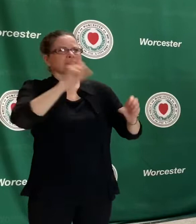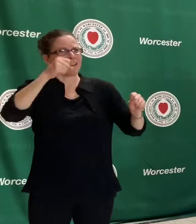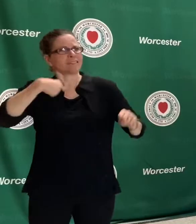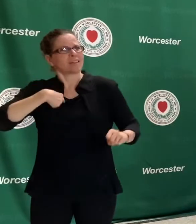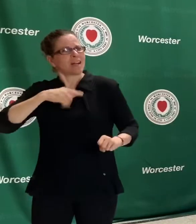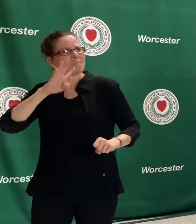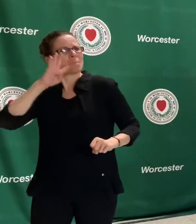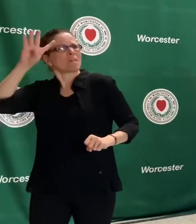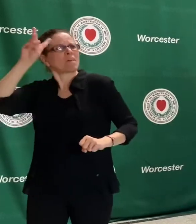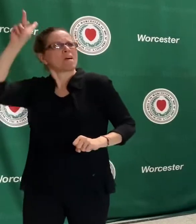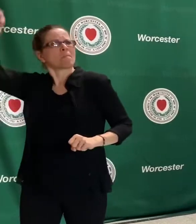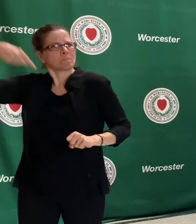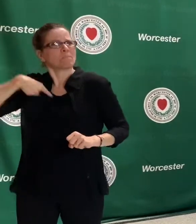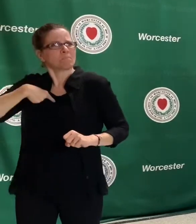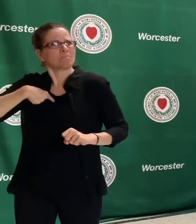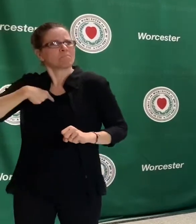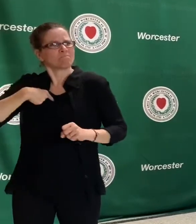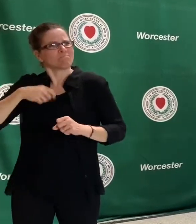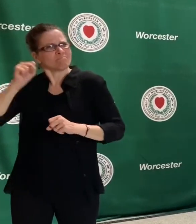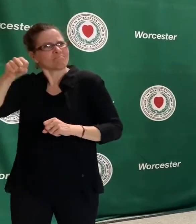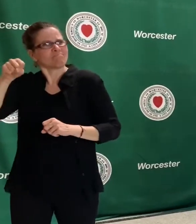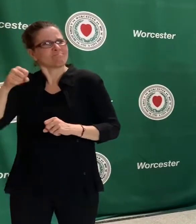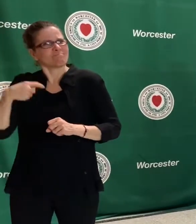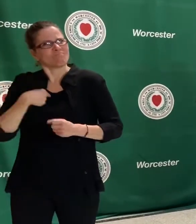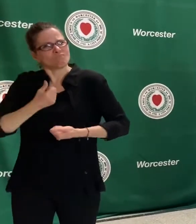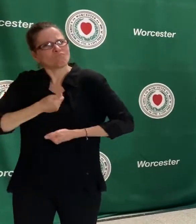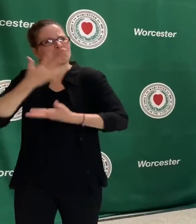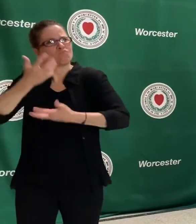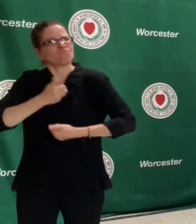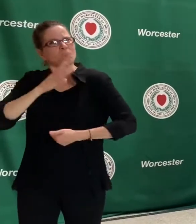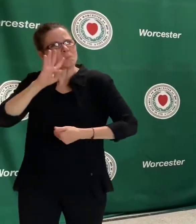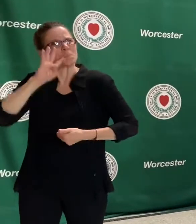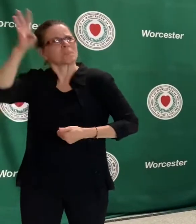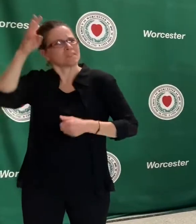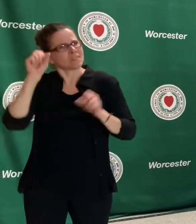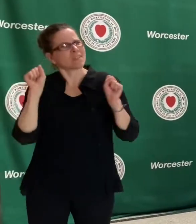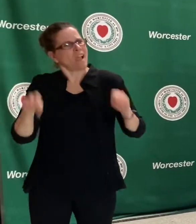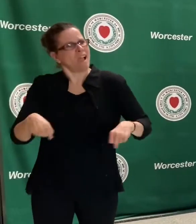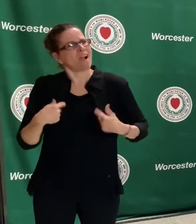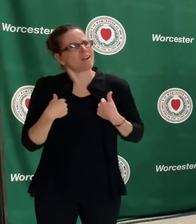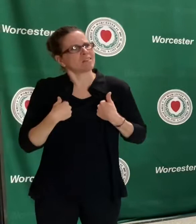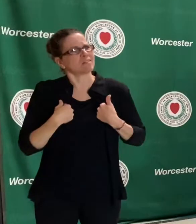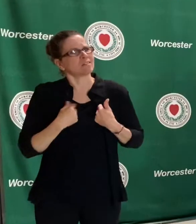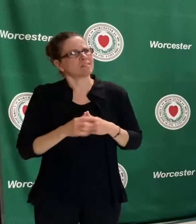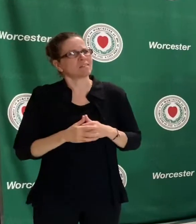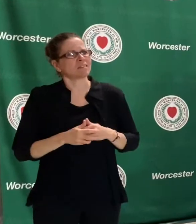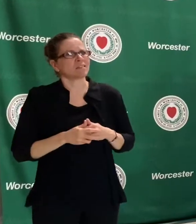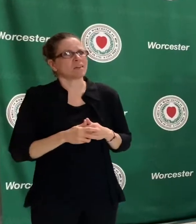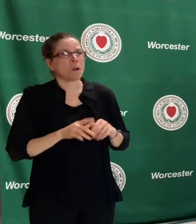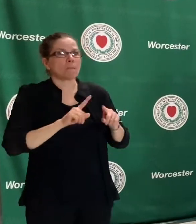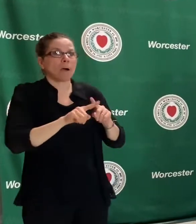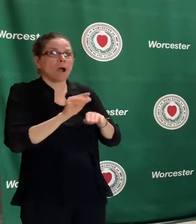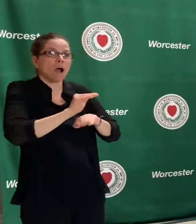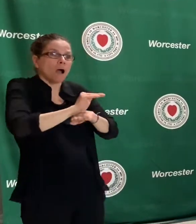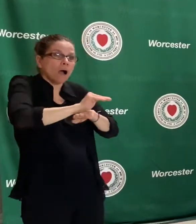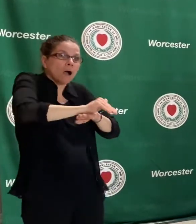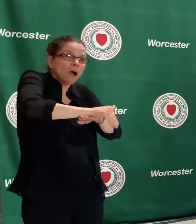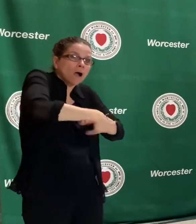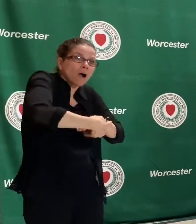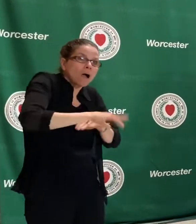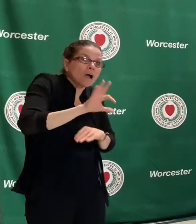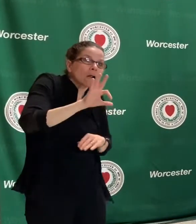get their very legitimate concerns aired. What we saw from 9.30 until 1.30 in the morning